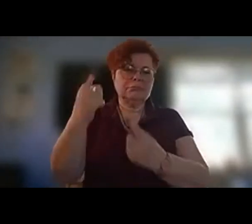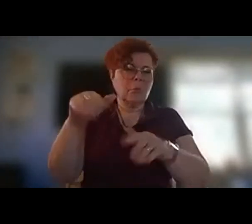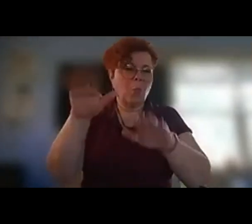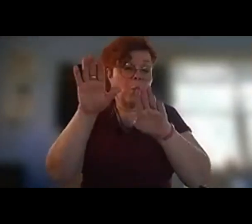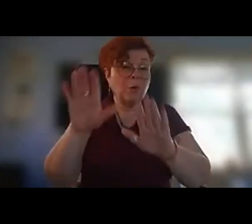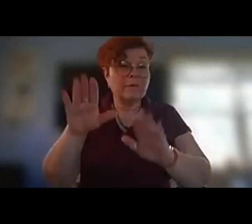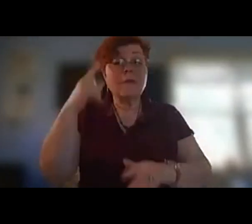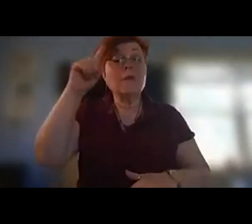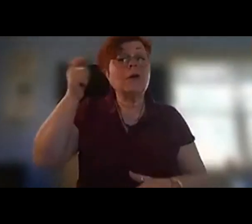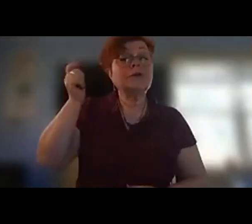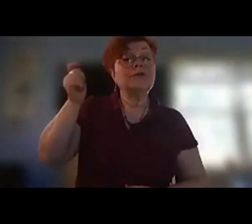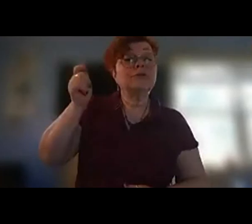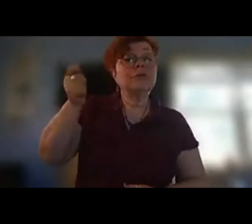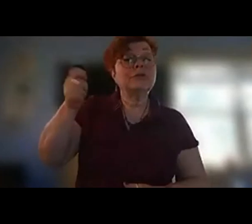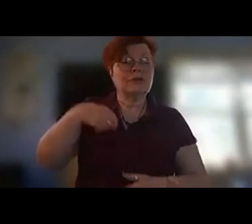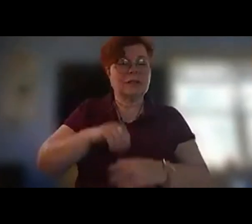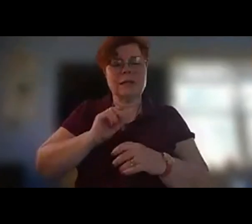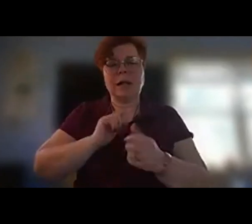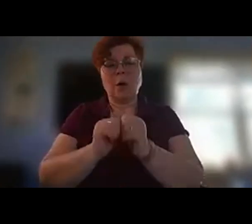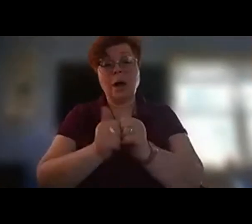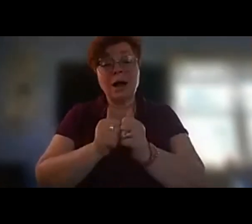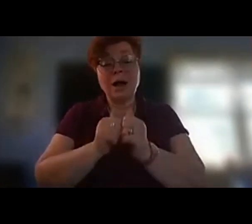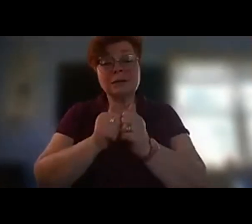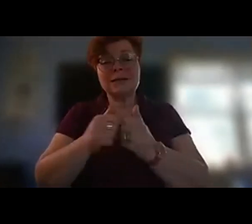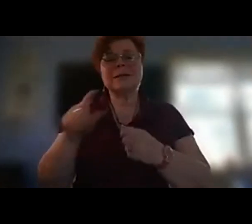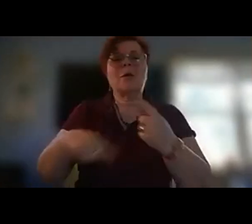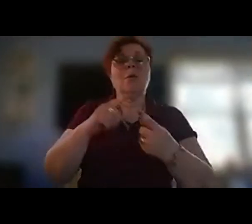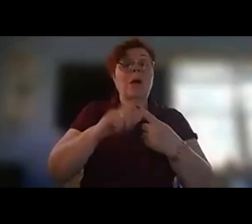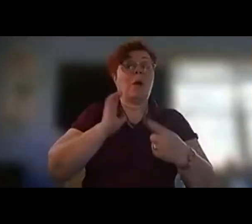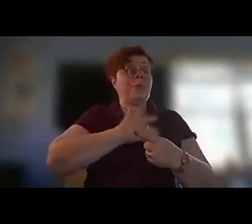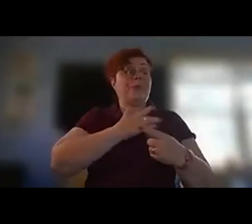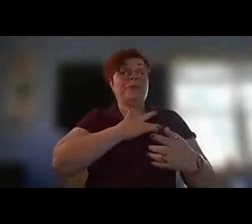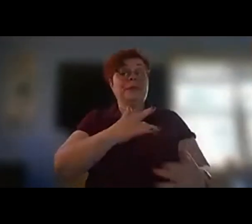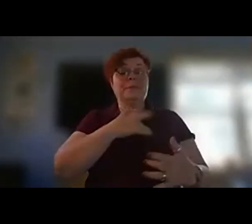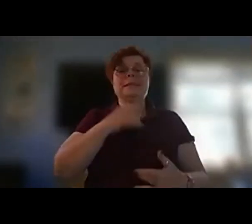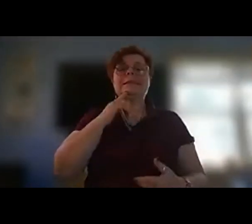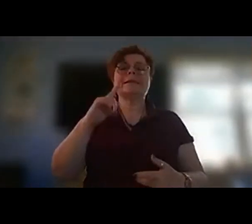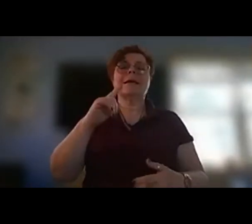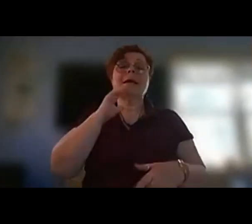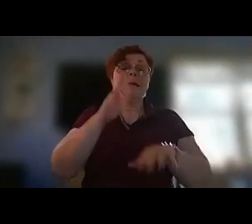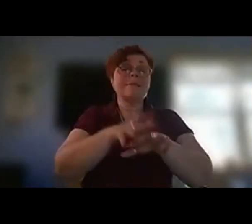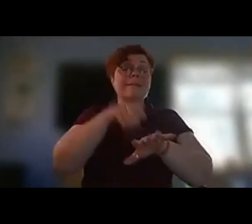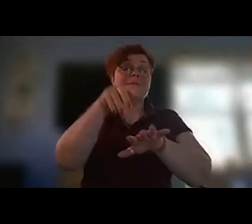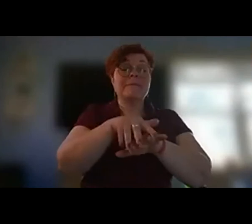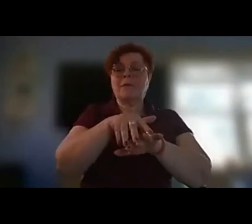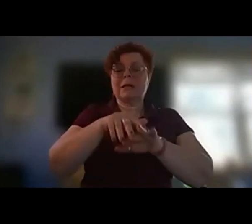contest when we've worked on the theme native american diversity is beautiful and we've worked in conjunction with the